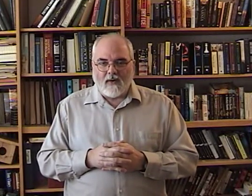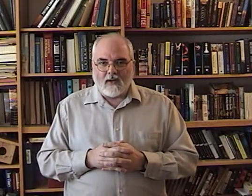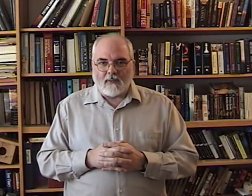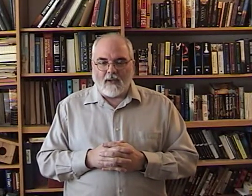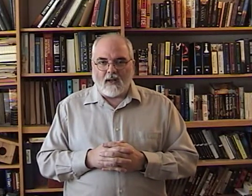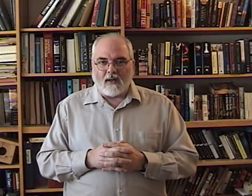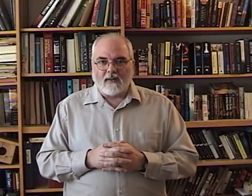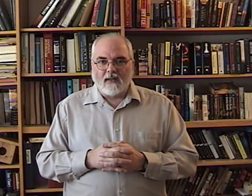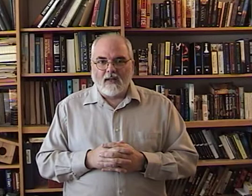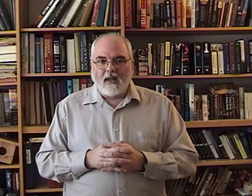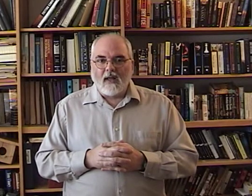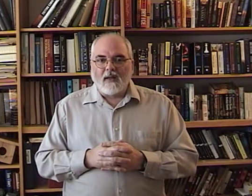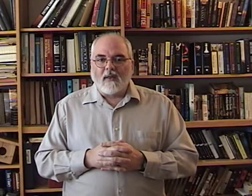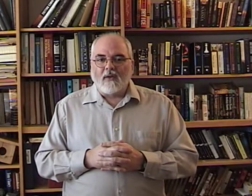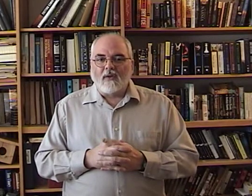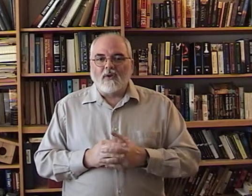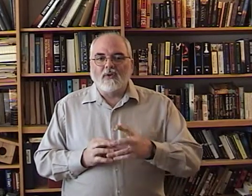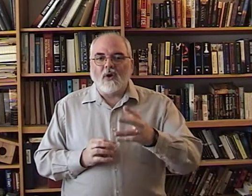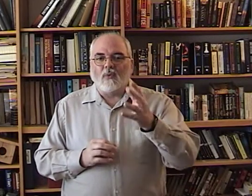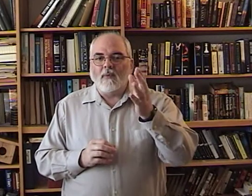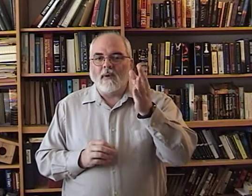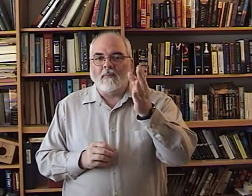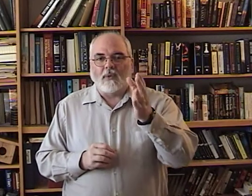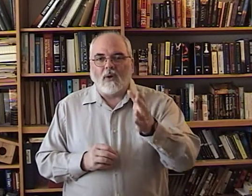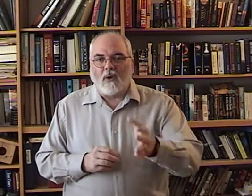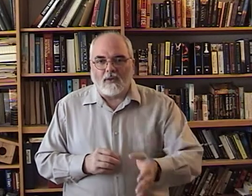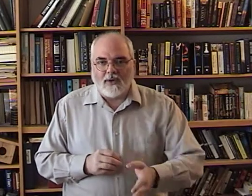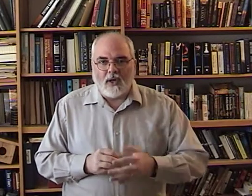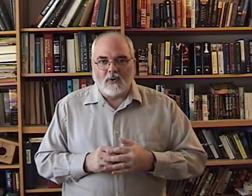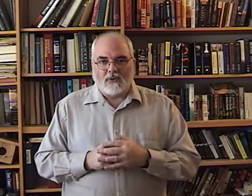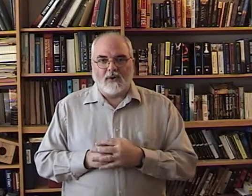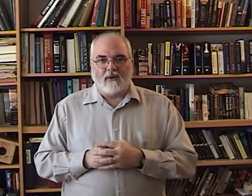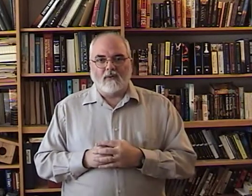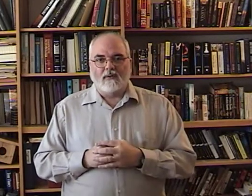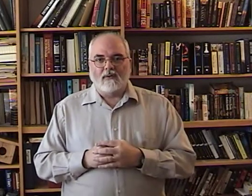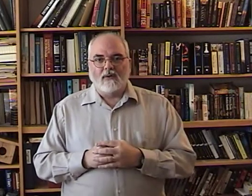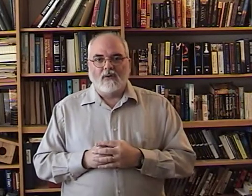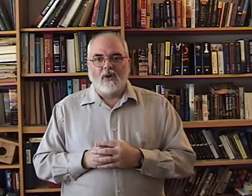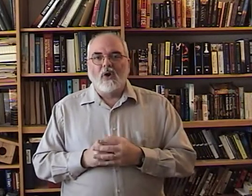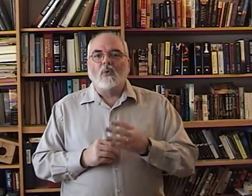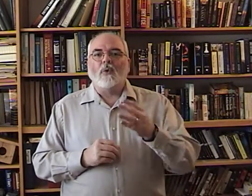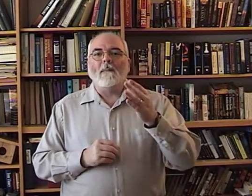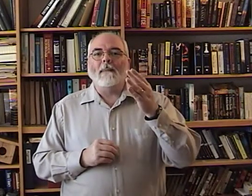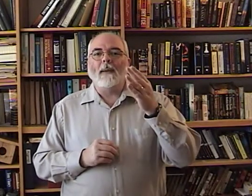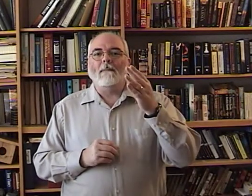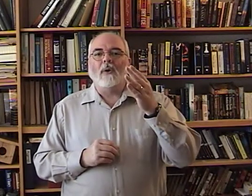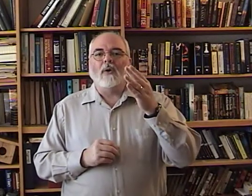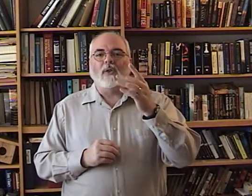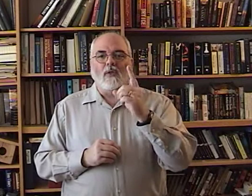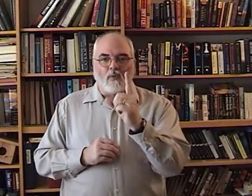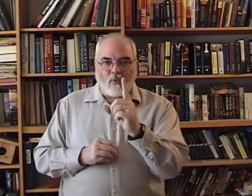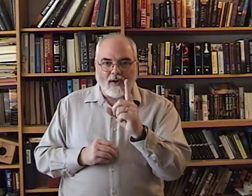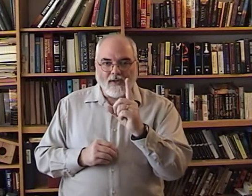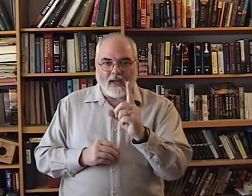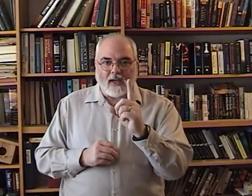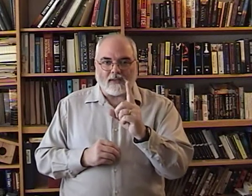fingerspelling. Don't remember all the no's, though. Remember the one yes.